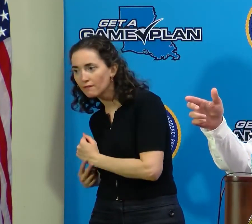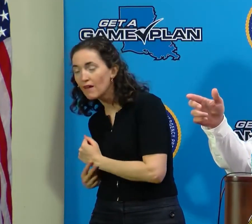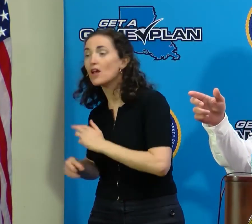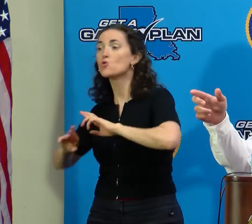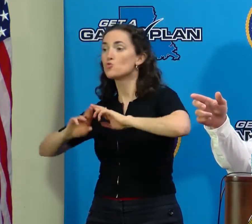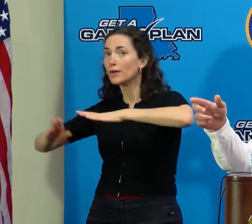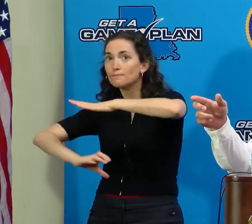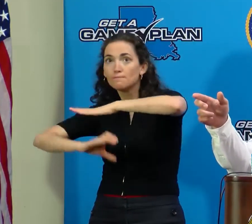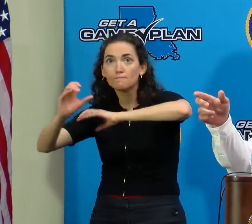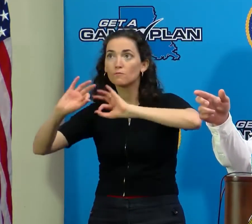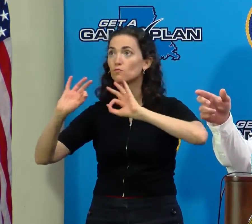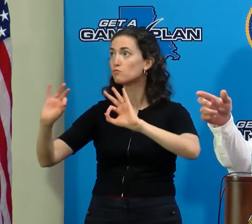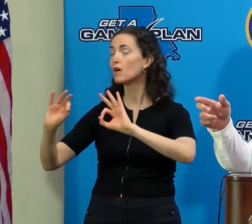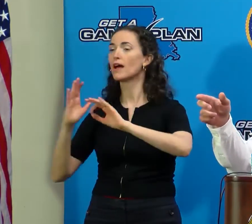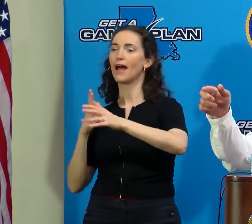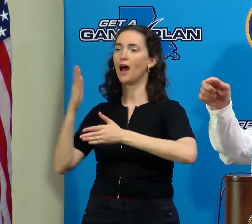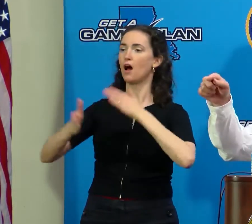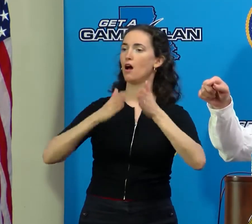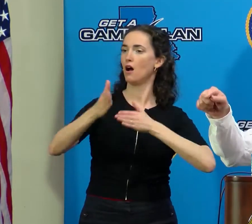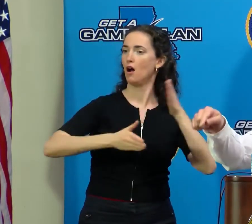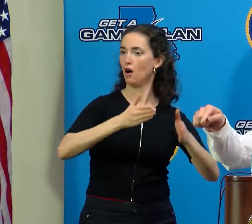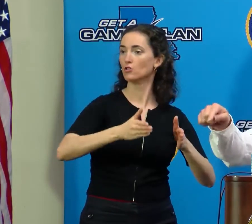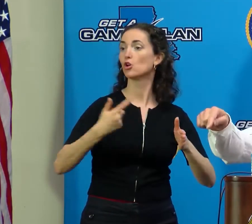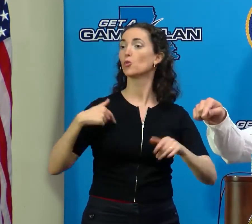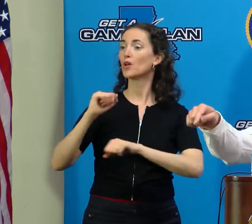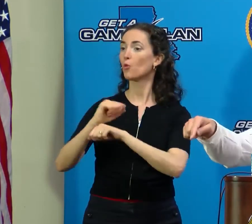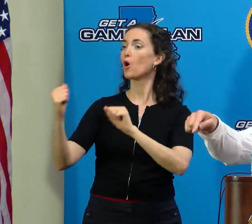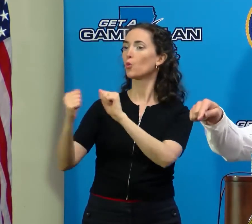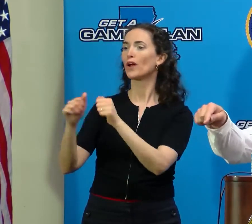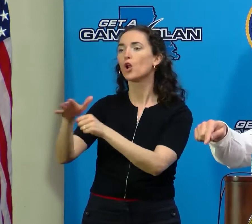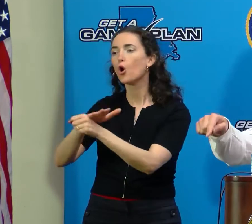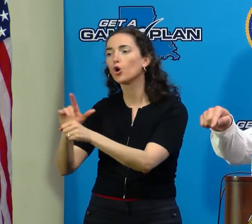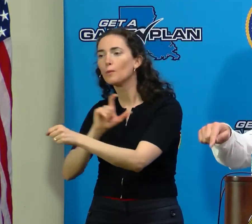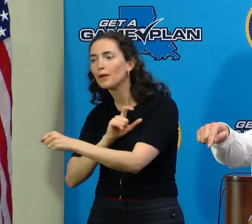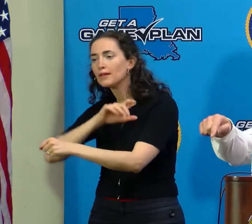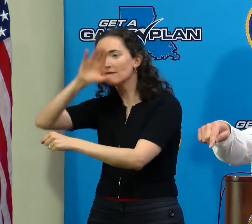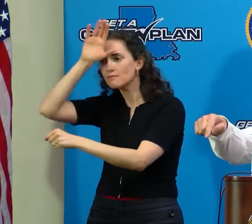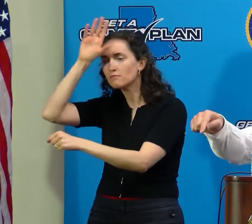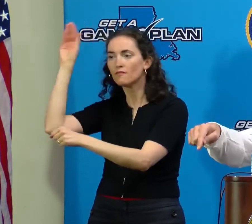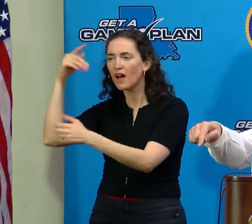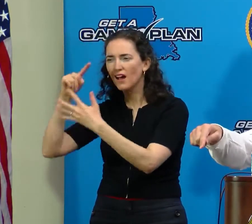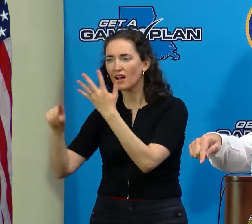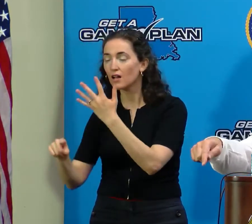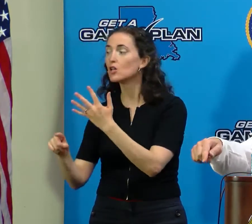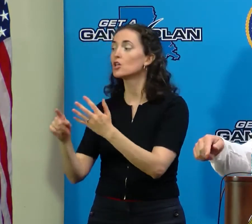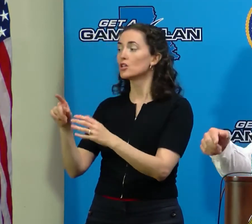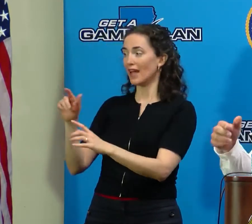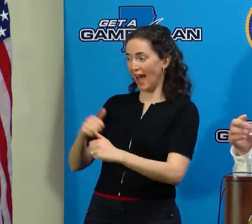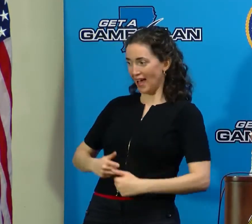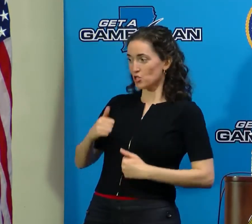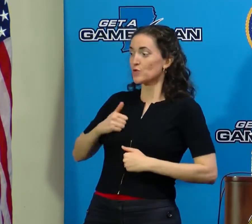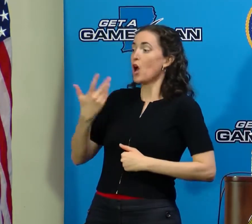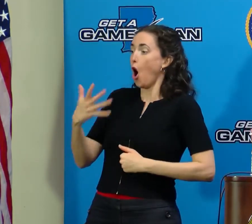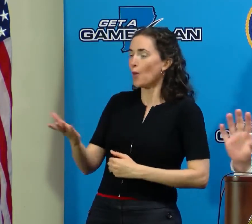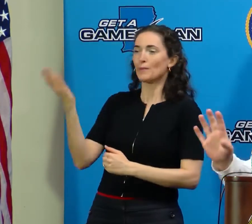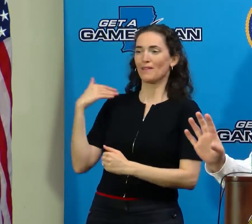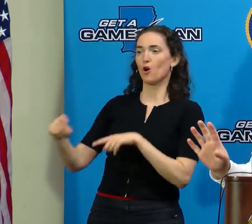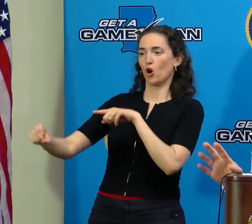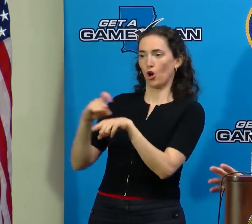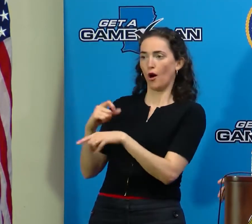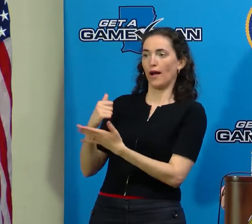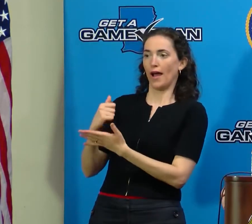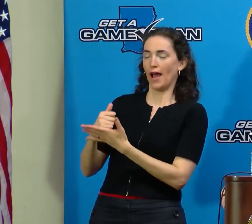doing search and rescue at individual addresses where we know people had called for help. And so that